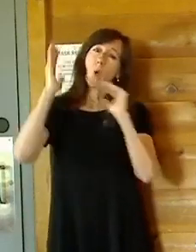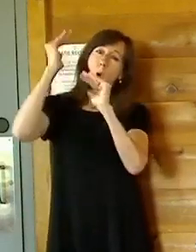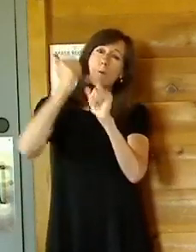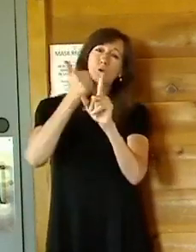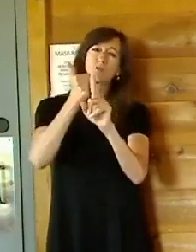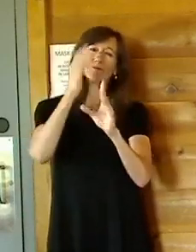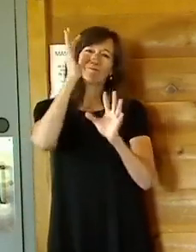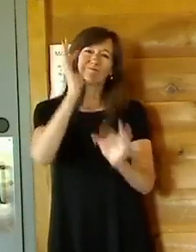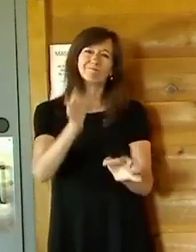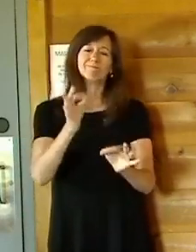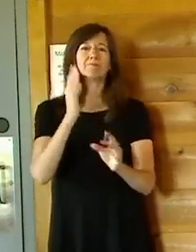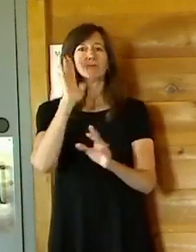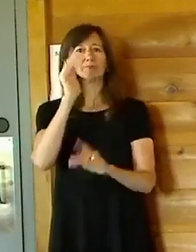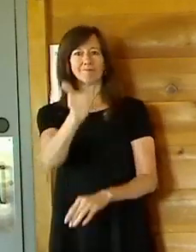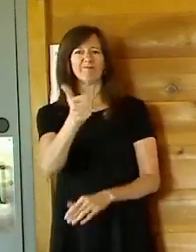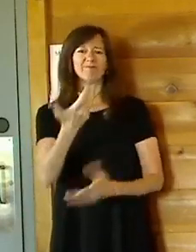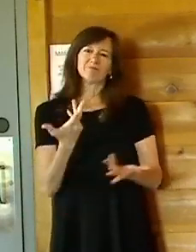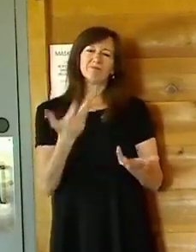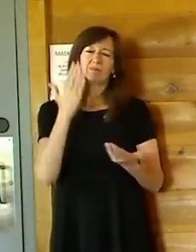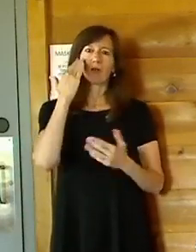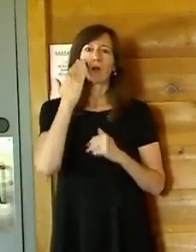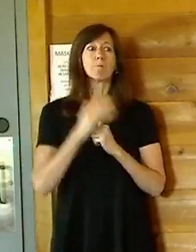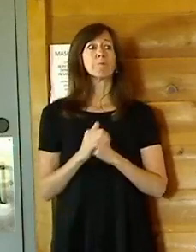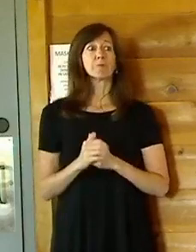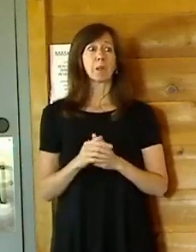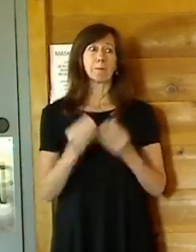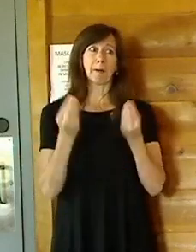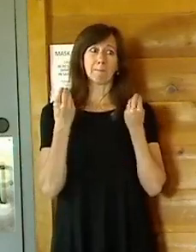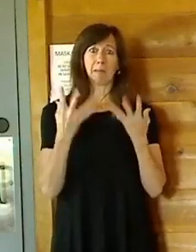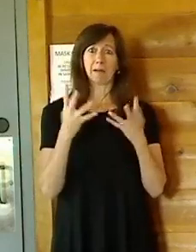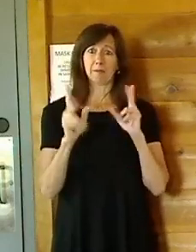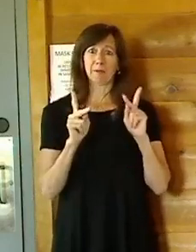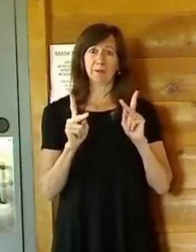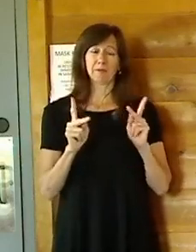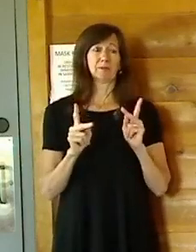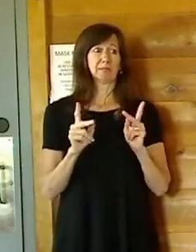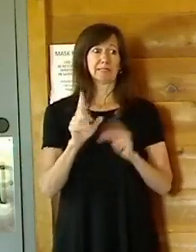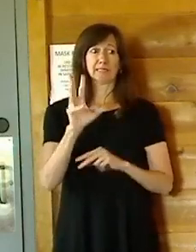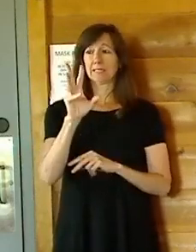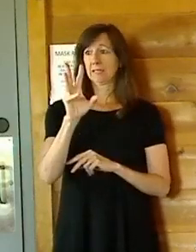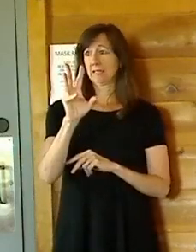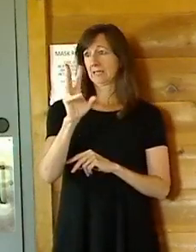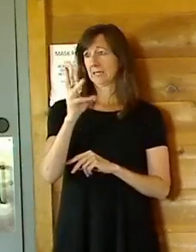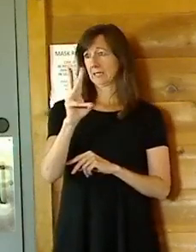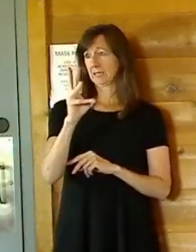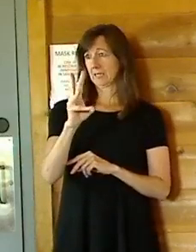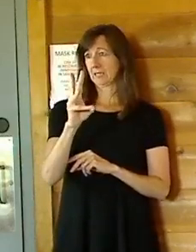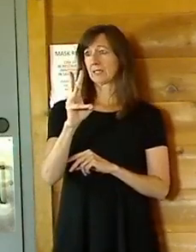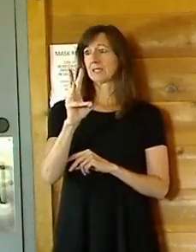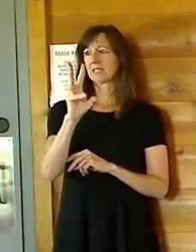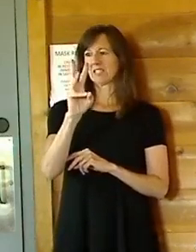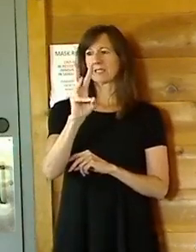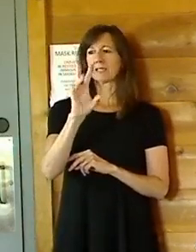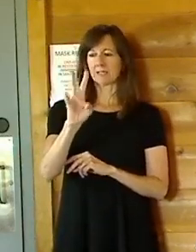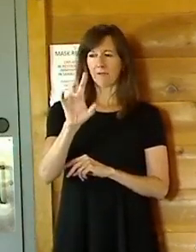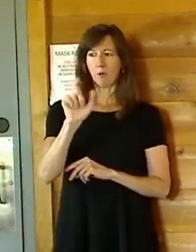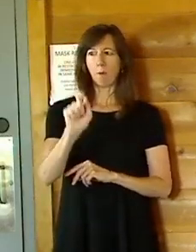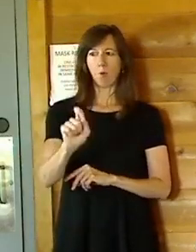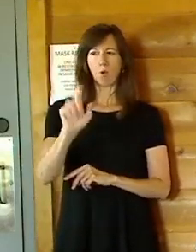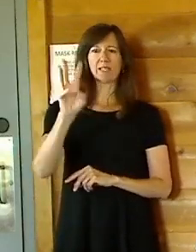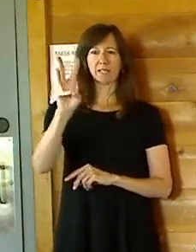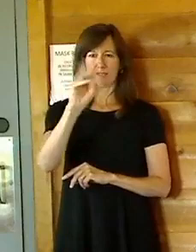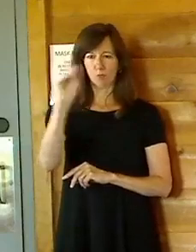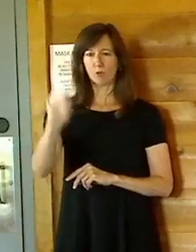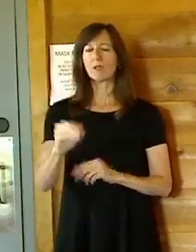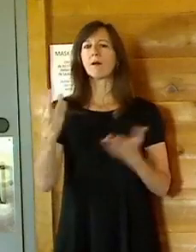.6% of Dutchess County's adults have received at least one of their two doses. If you've gotten the two dose